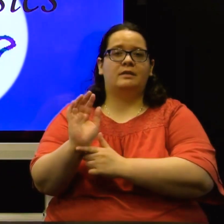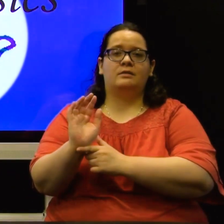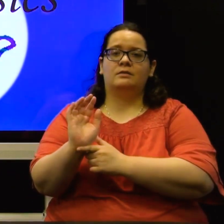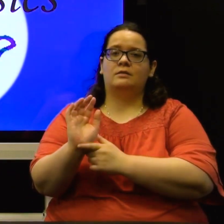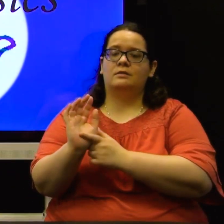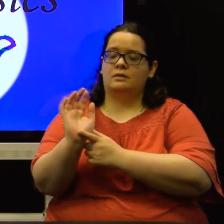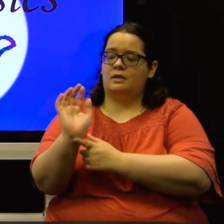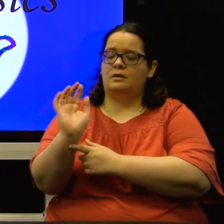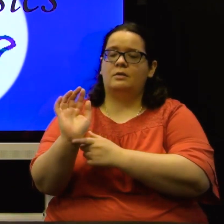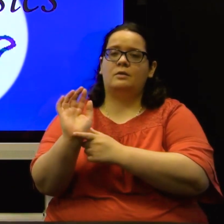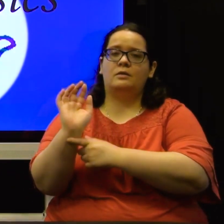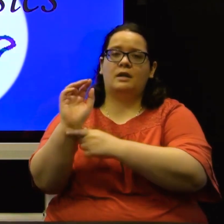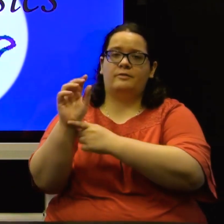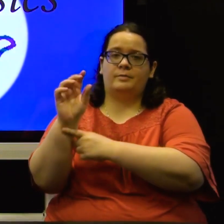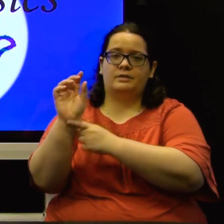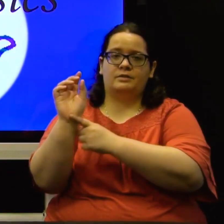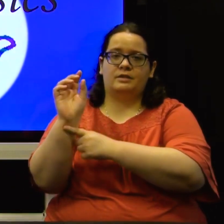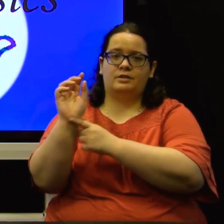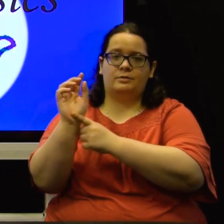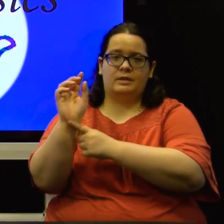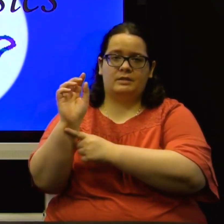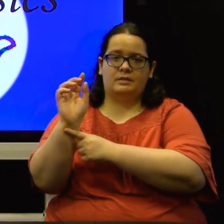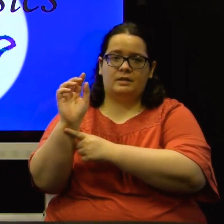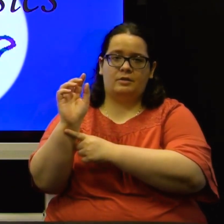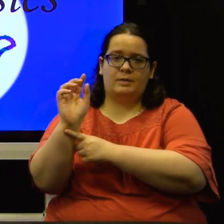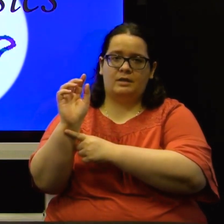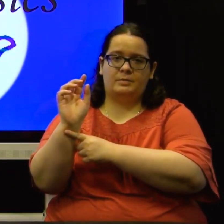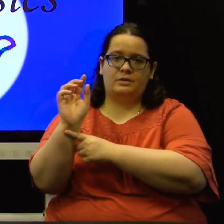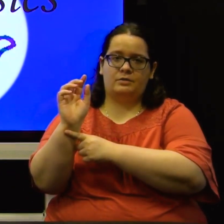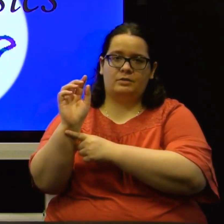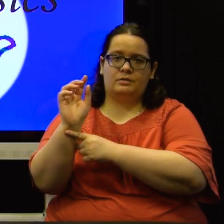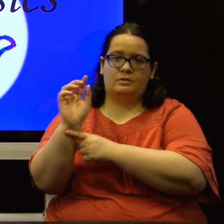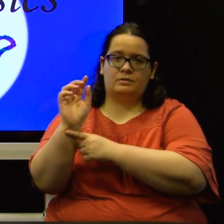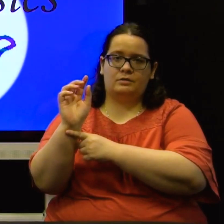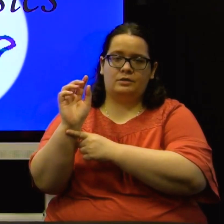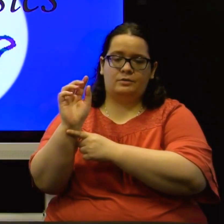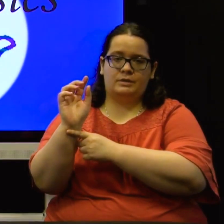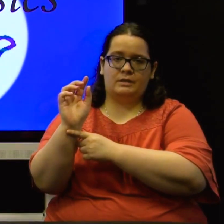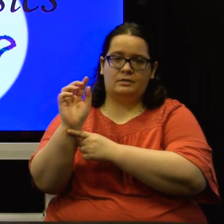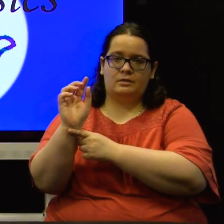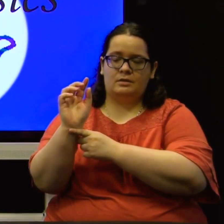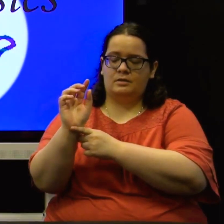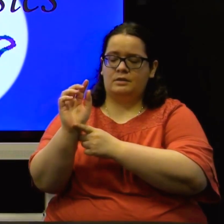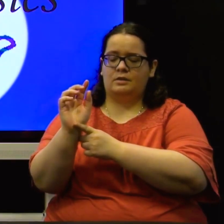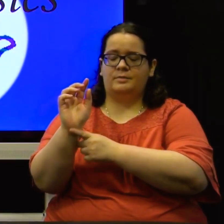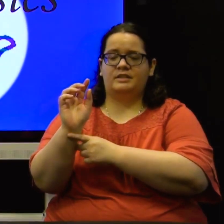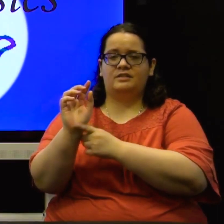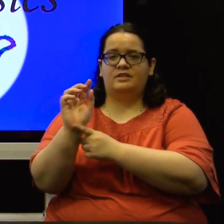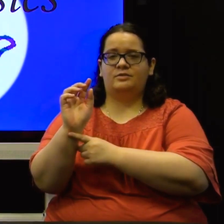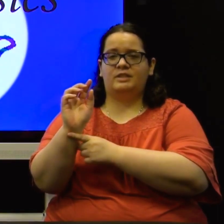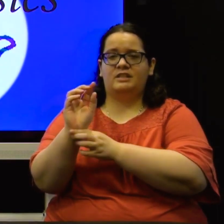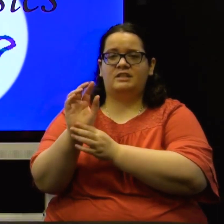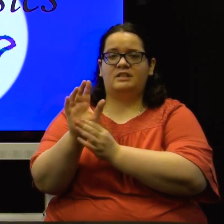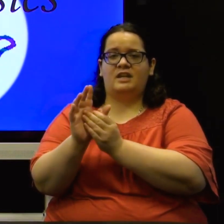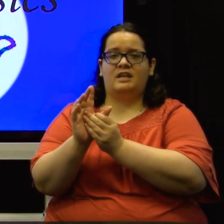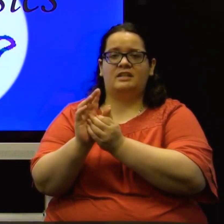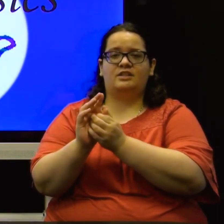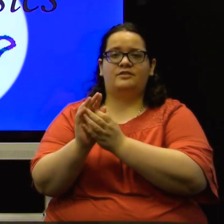a whole lot of muscles in your wrist that you may not be used to using. So, the muscles in your wrist and in your